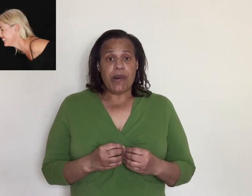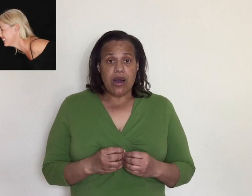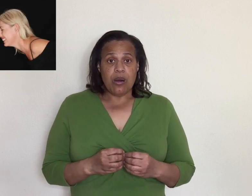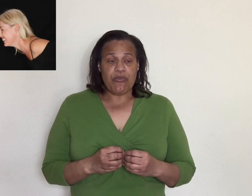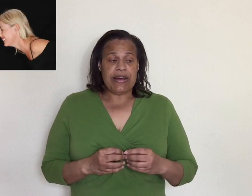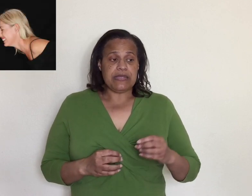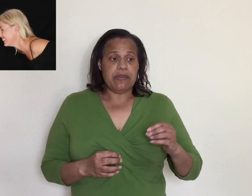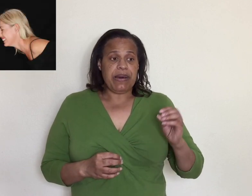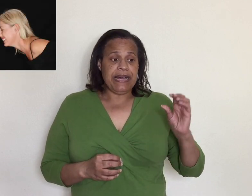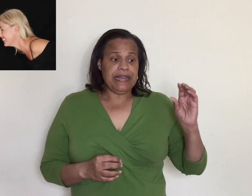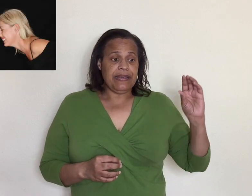mom around somebody